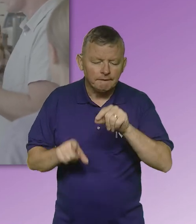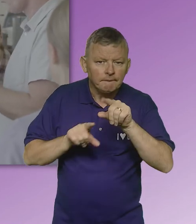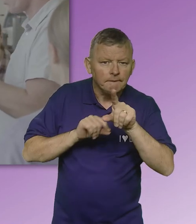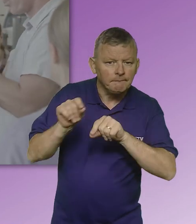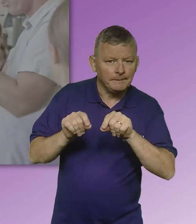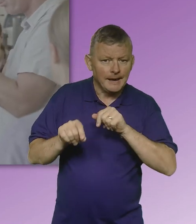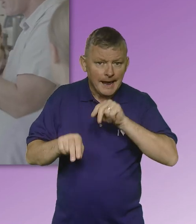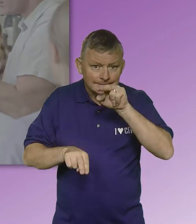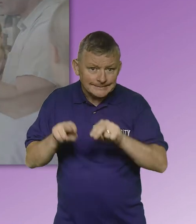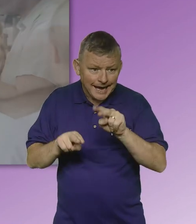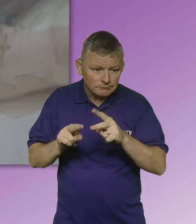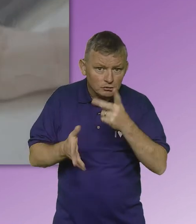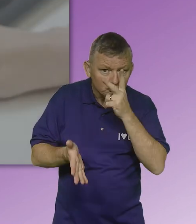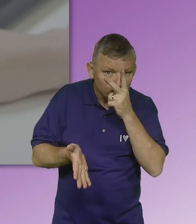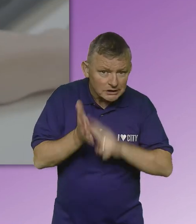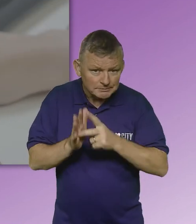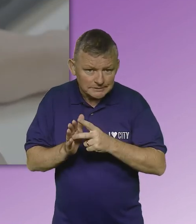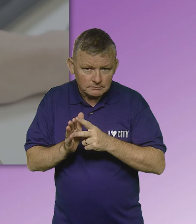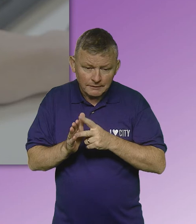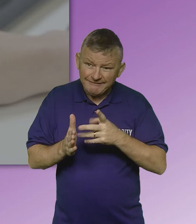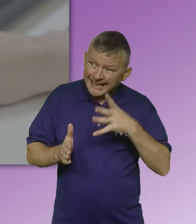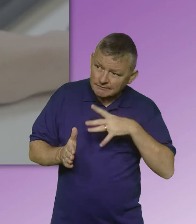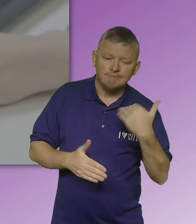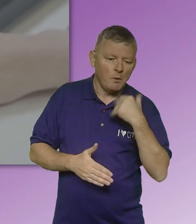Alternative assessment arrangements are put in place where required.